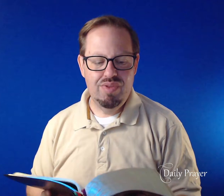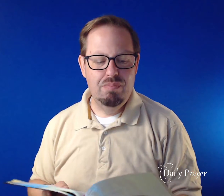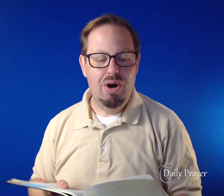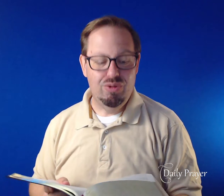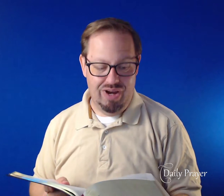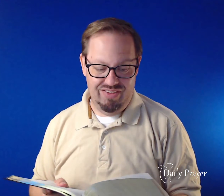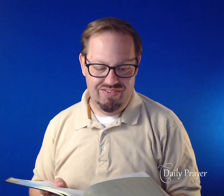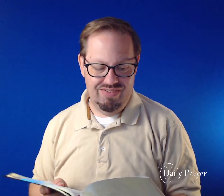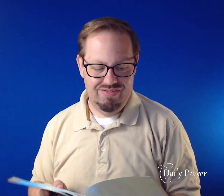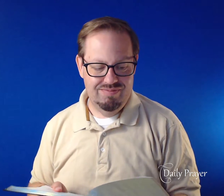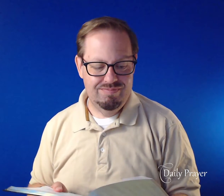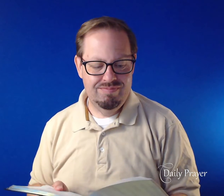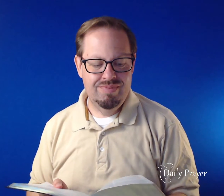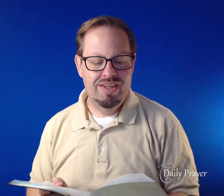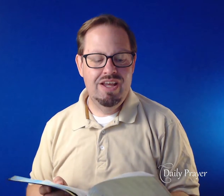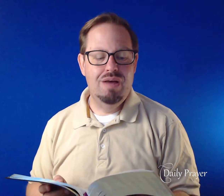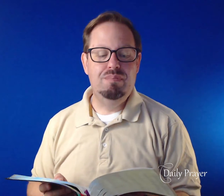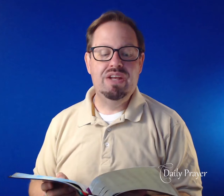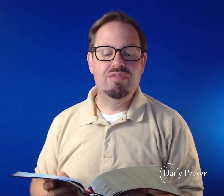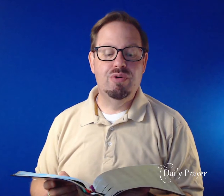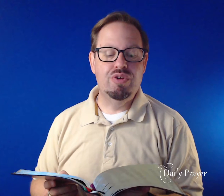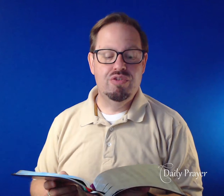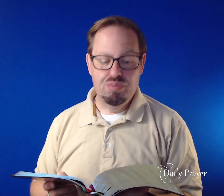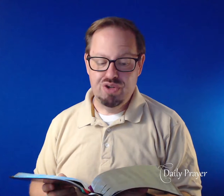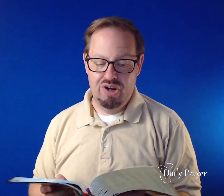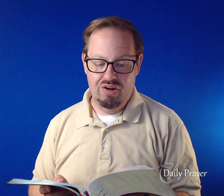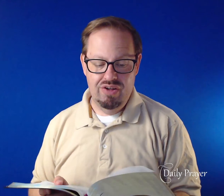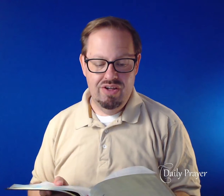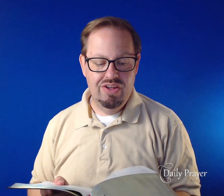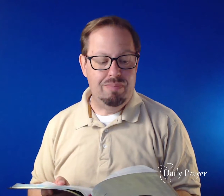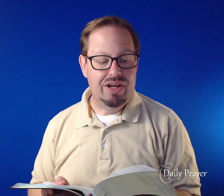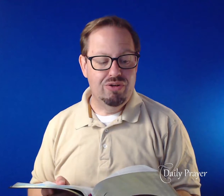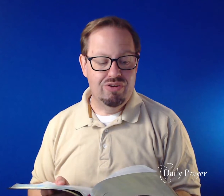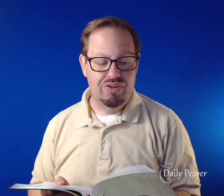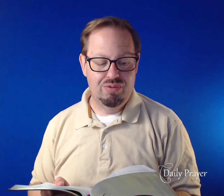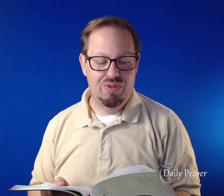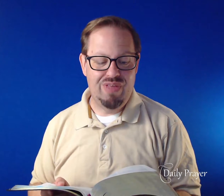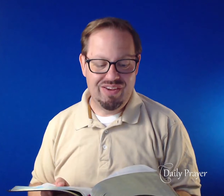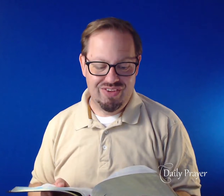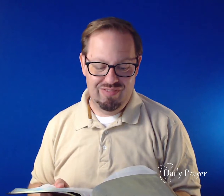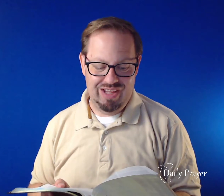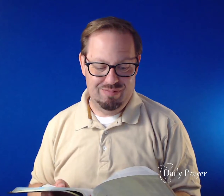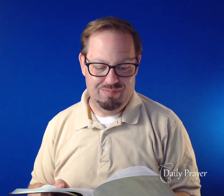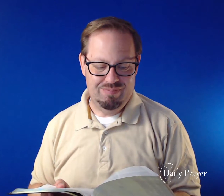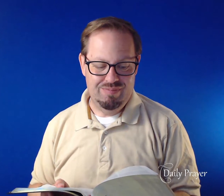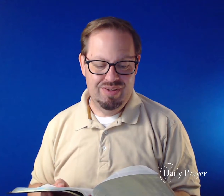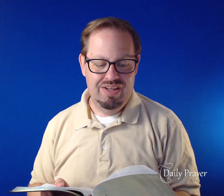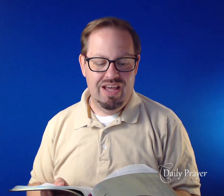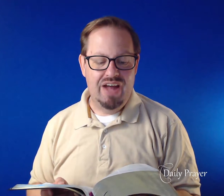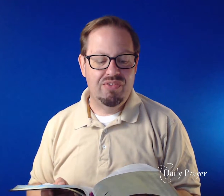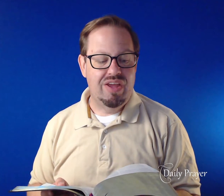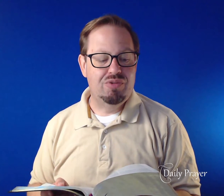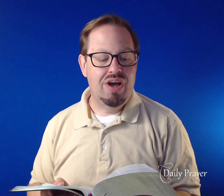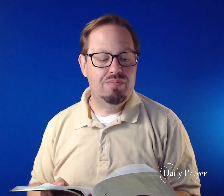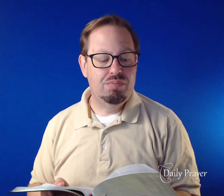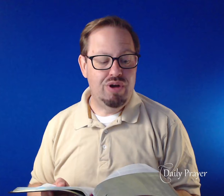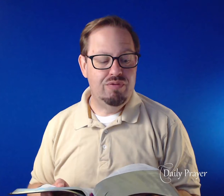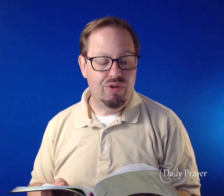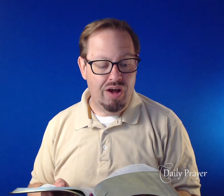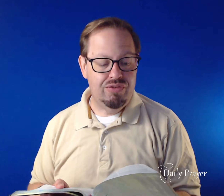Paul writes, Be devoted to prayer, keeping alert in it with thanksgiving. At the same time, pray for us,